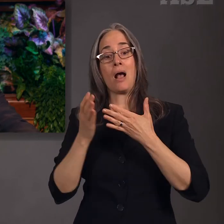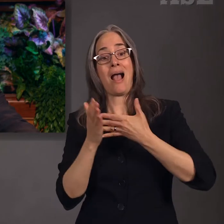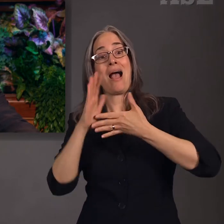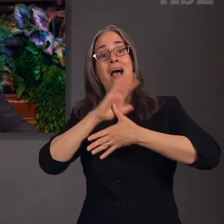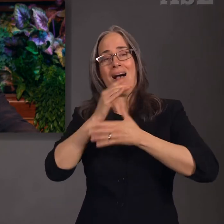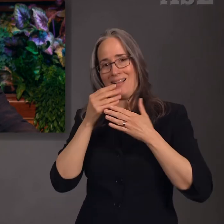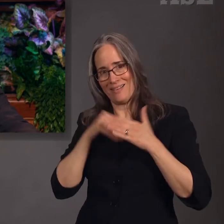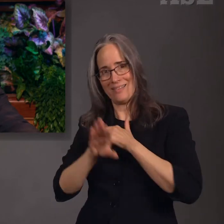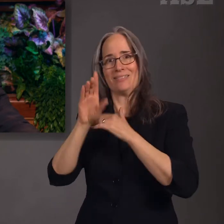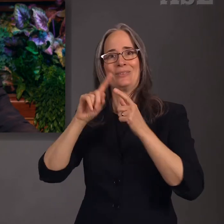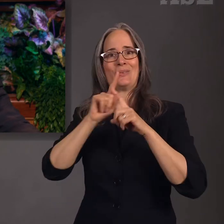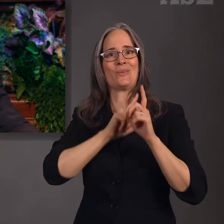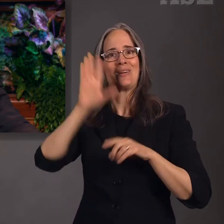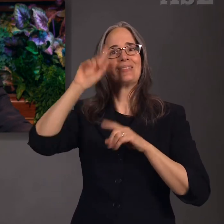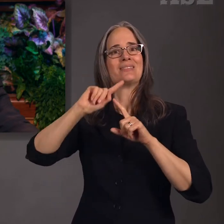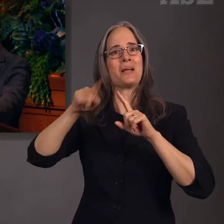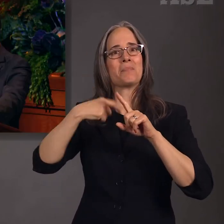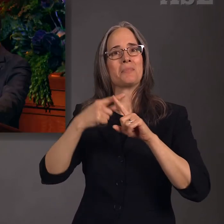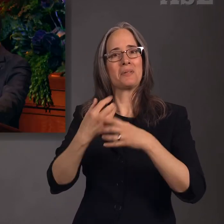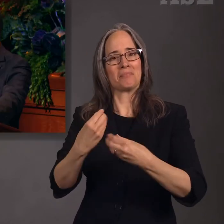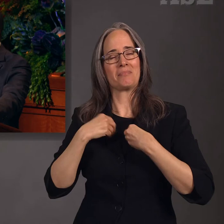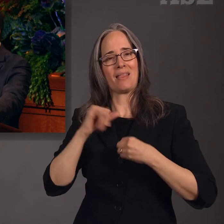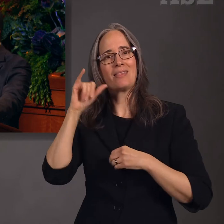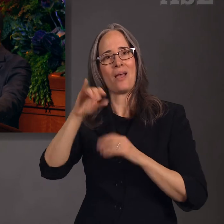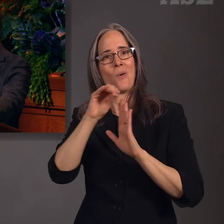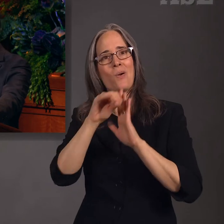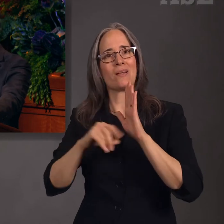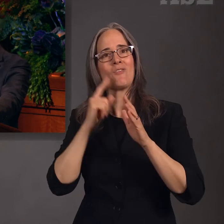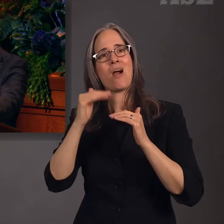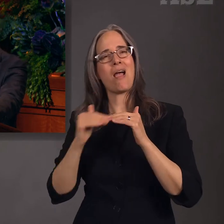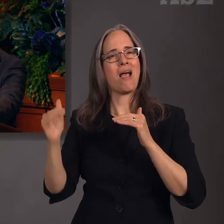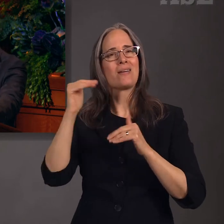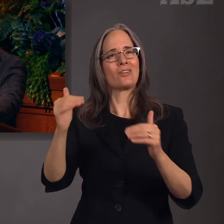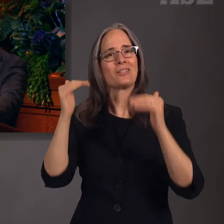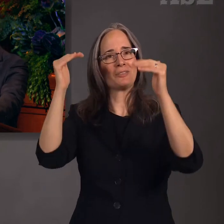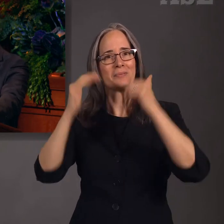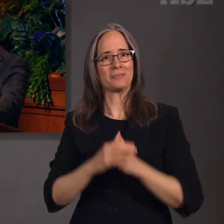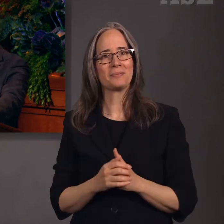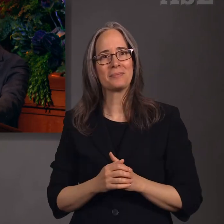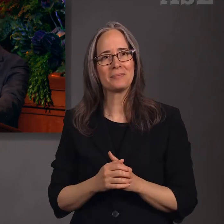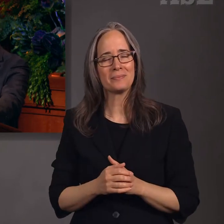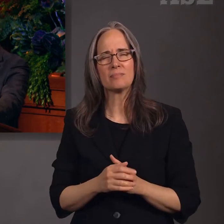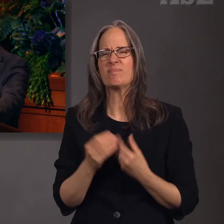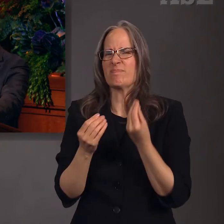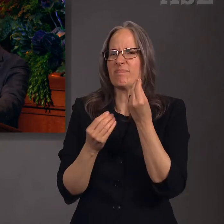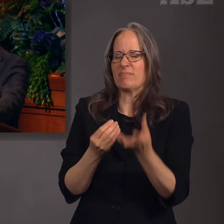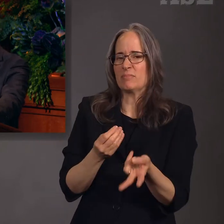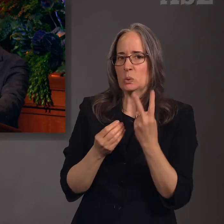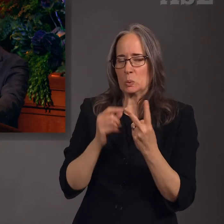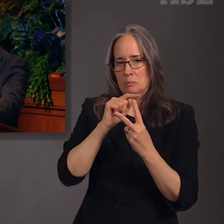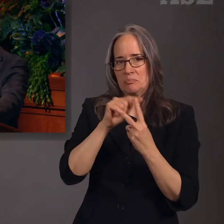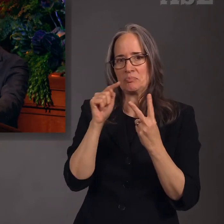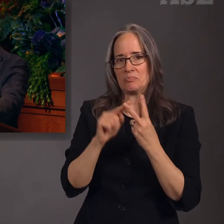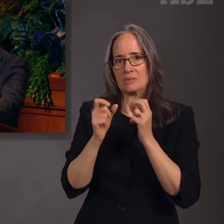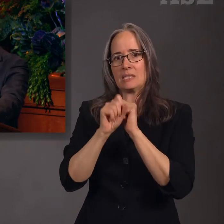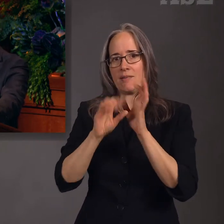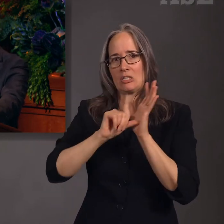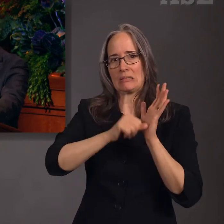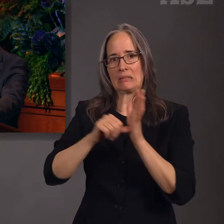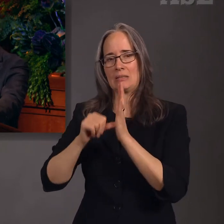of exaltation. I would like to mention two things our Savior emphasized to help us